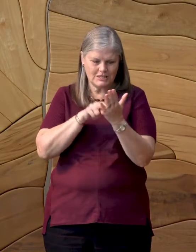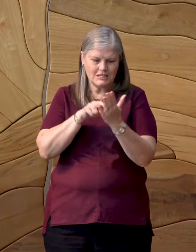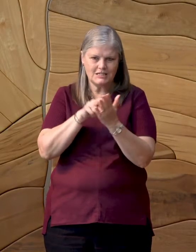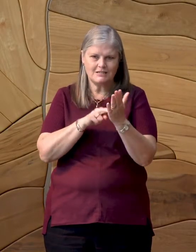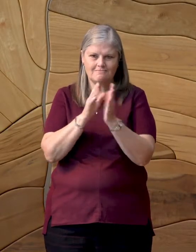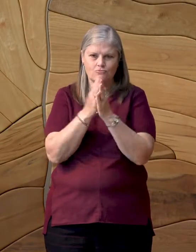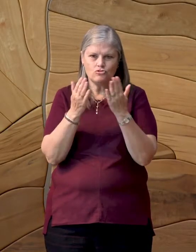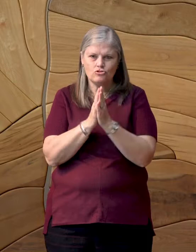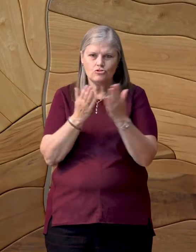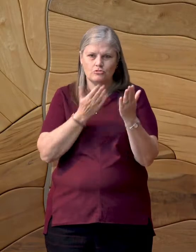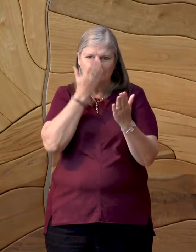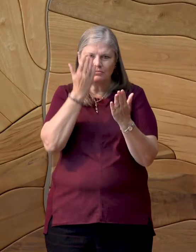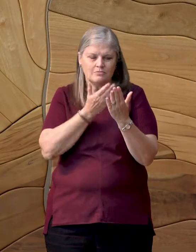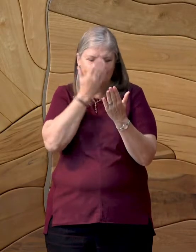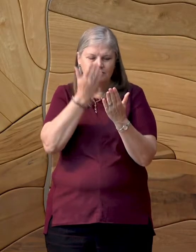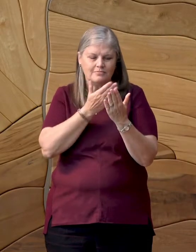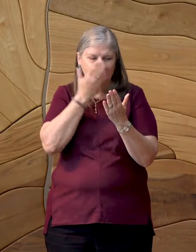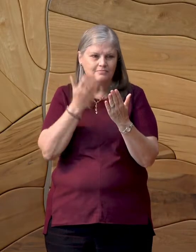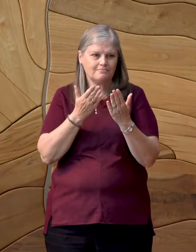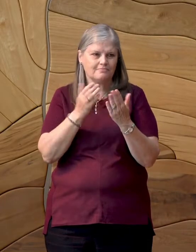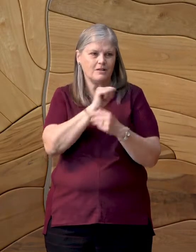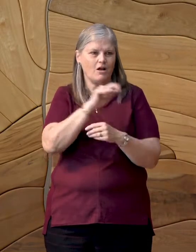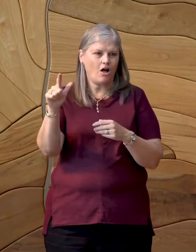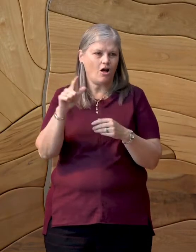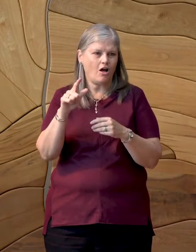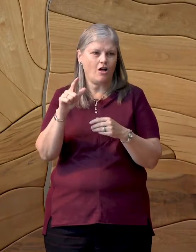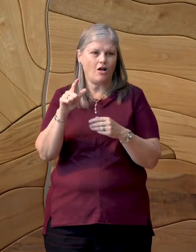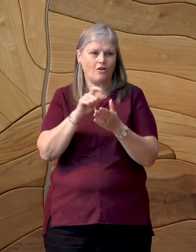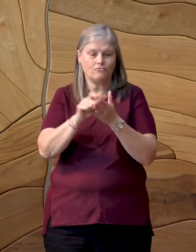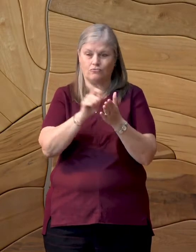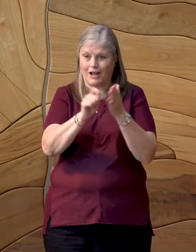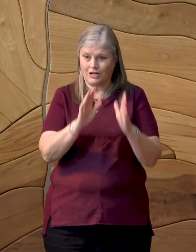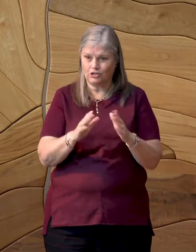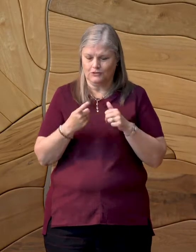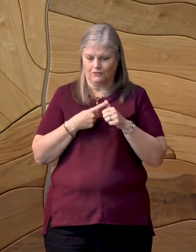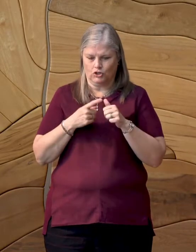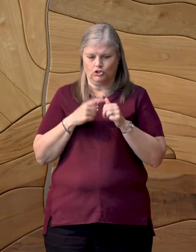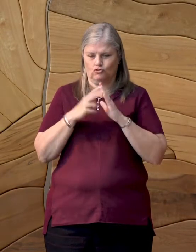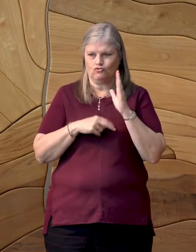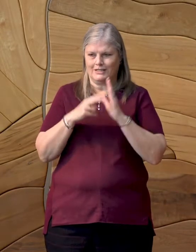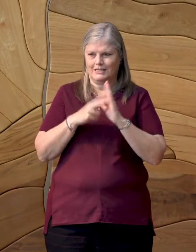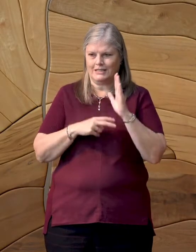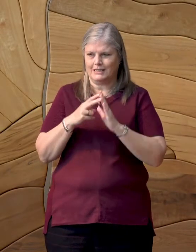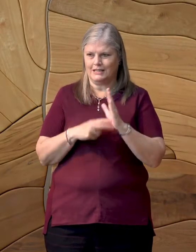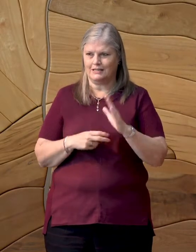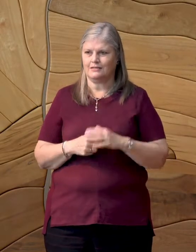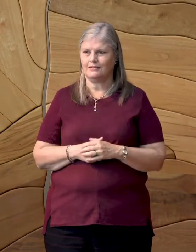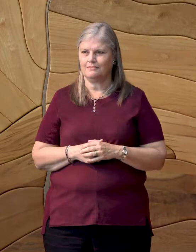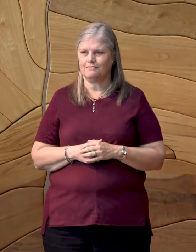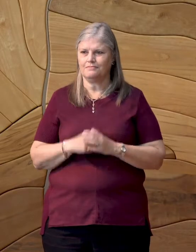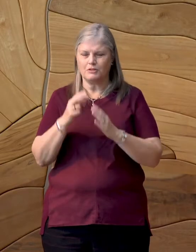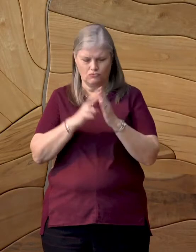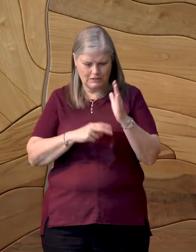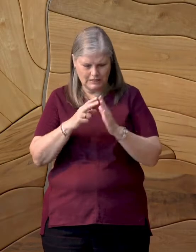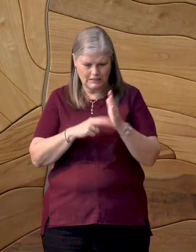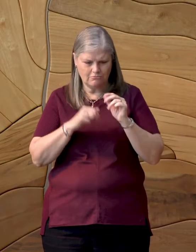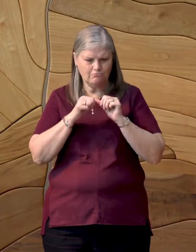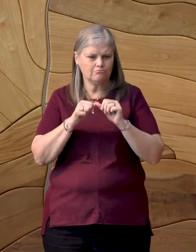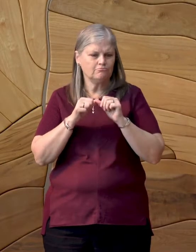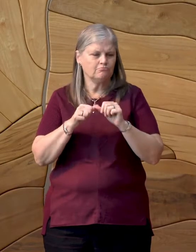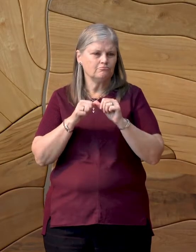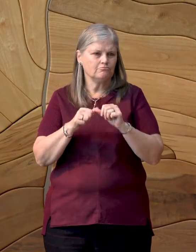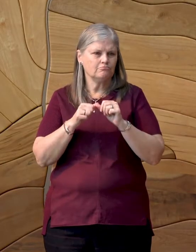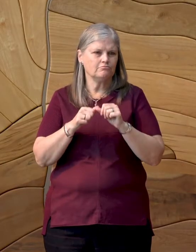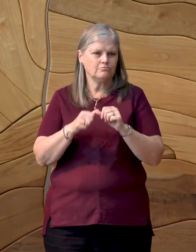books. All writers were readers first, of course. As our reading life continued, somewhere